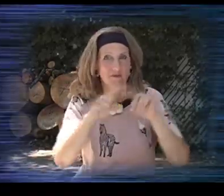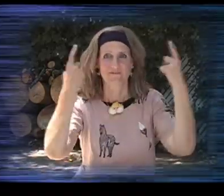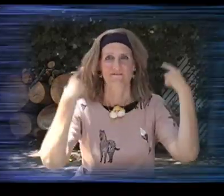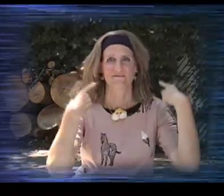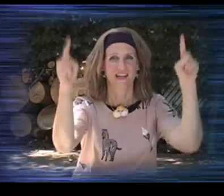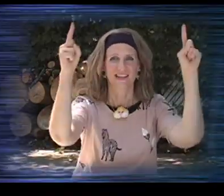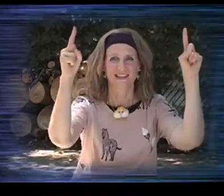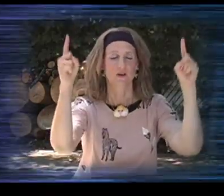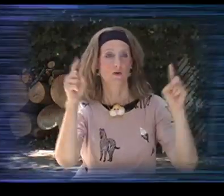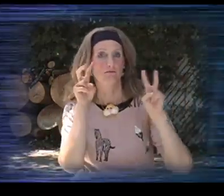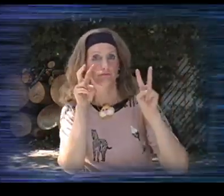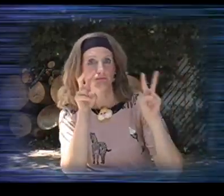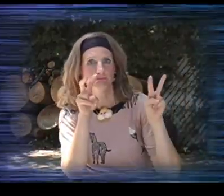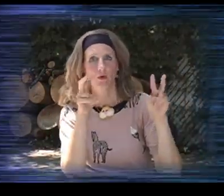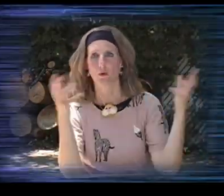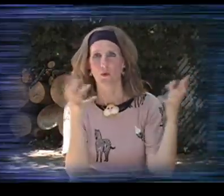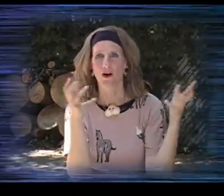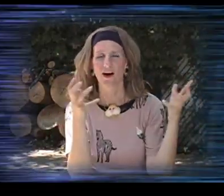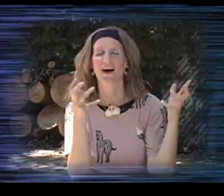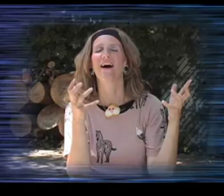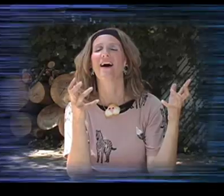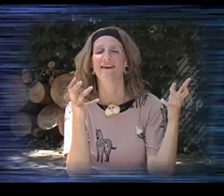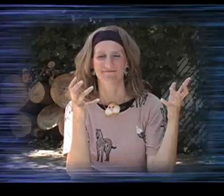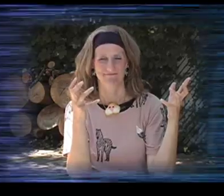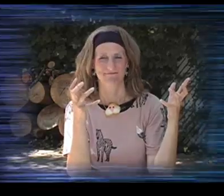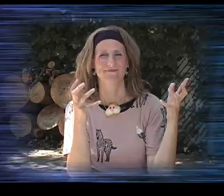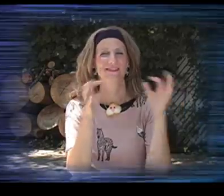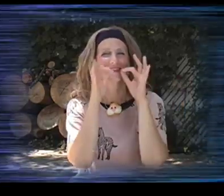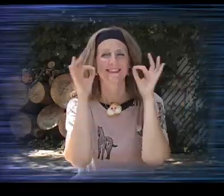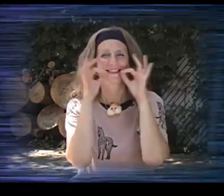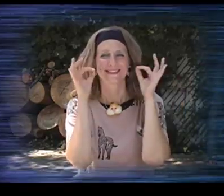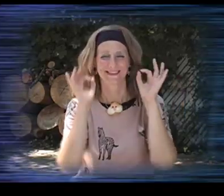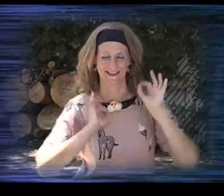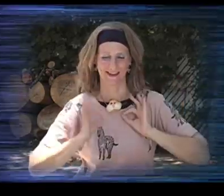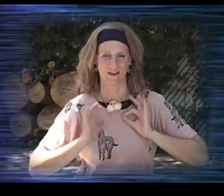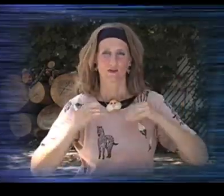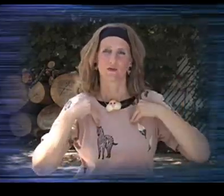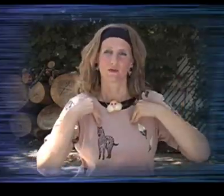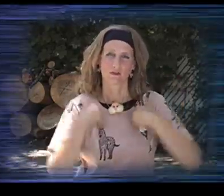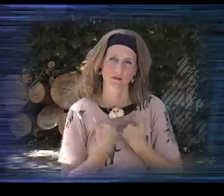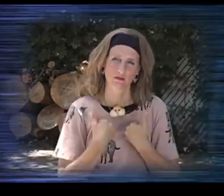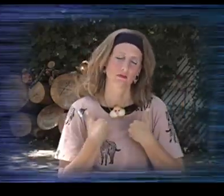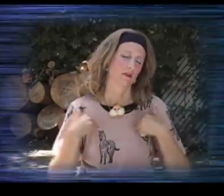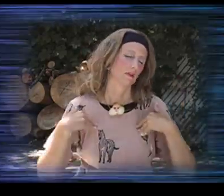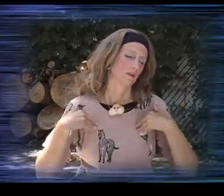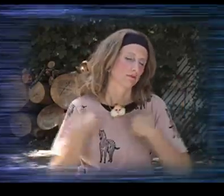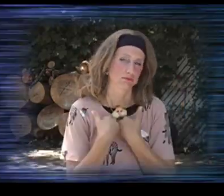so fast. But finally, as we were looking, ah, we saw the cheetah. Oh, the cheetah was tired.